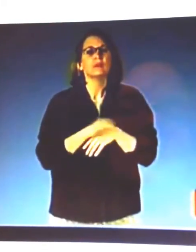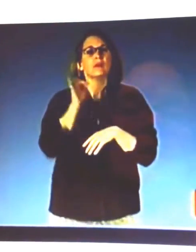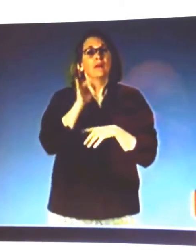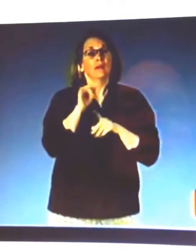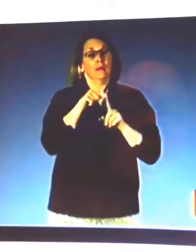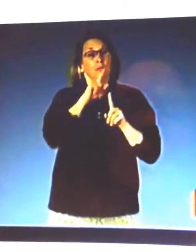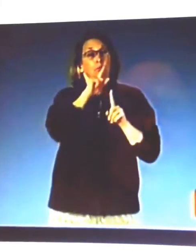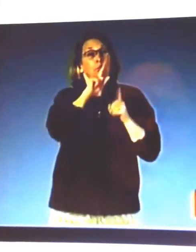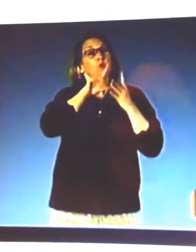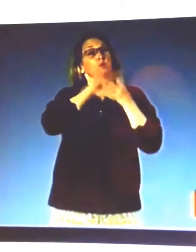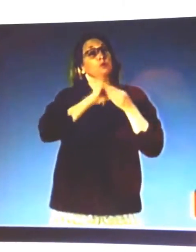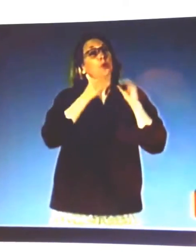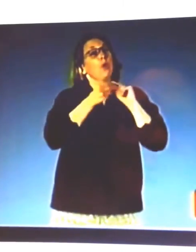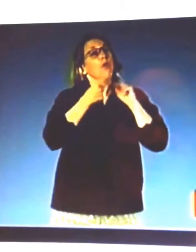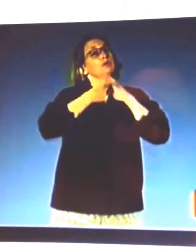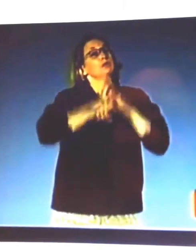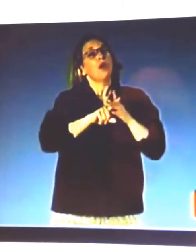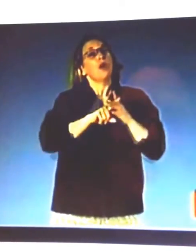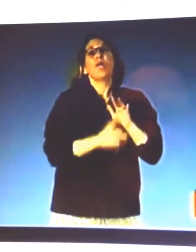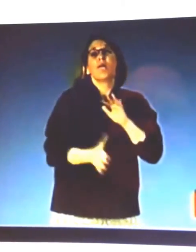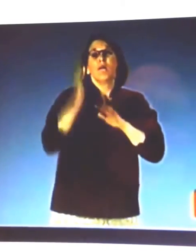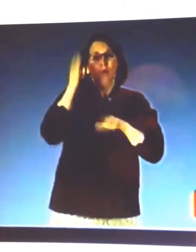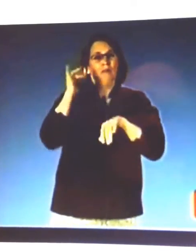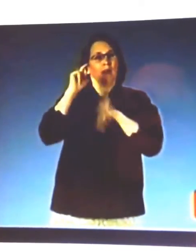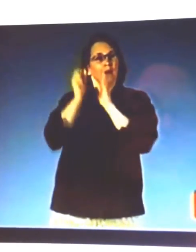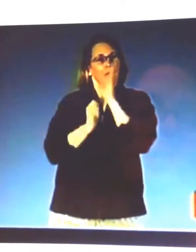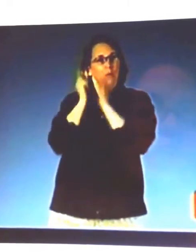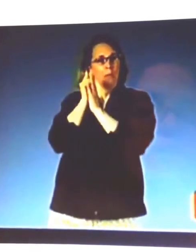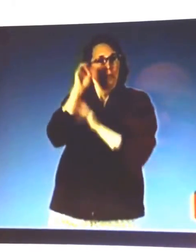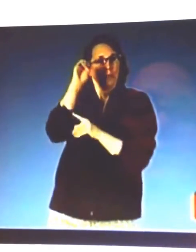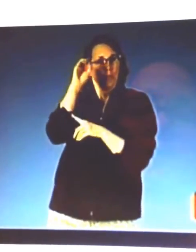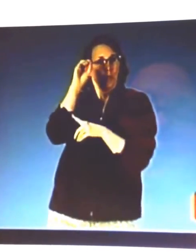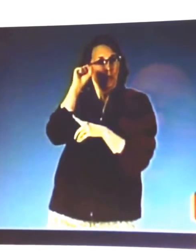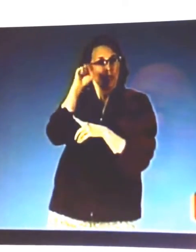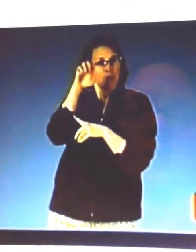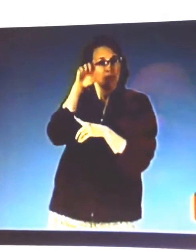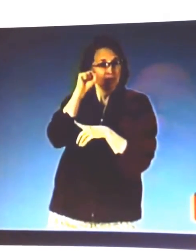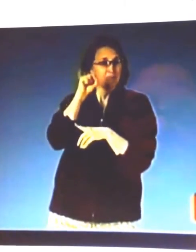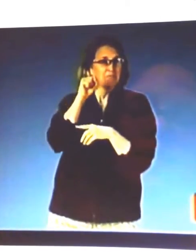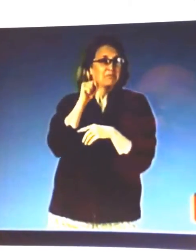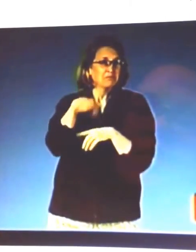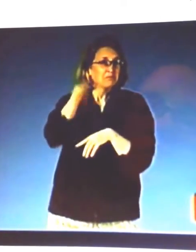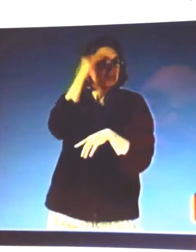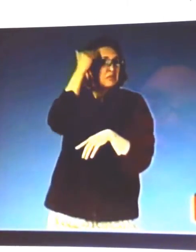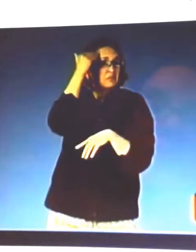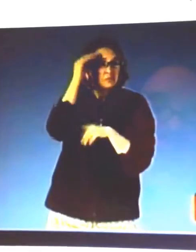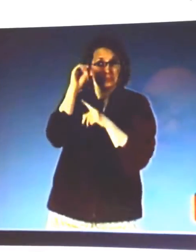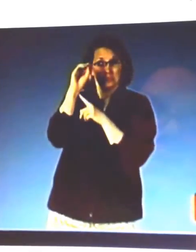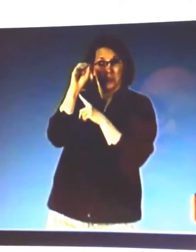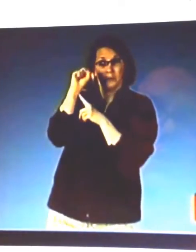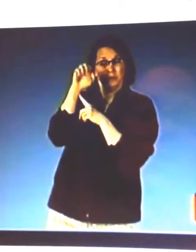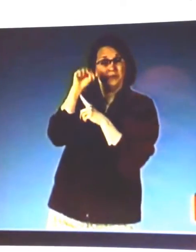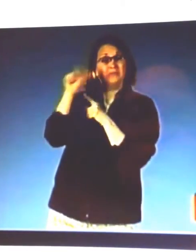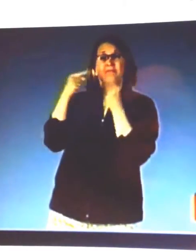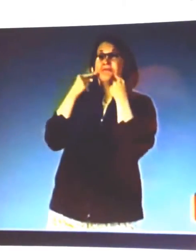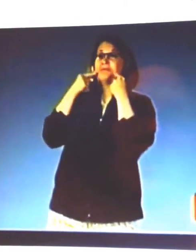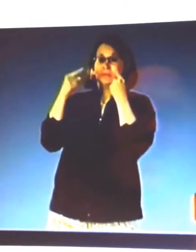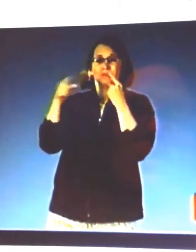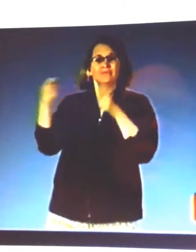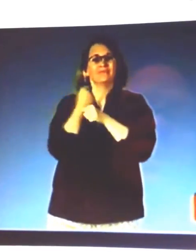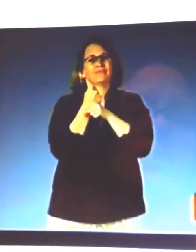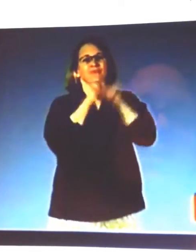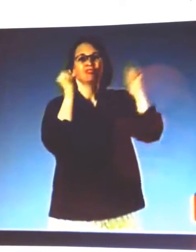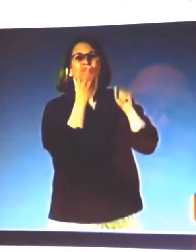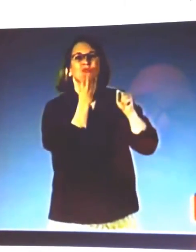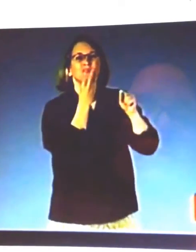is. I'm going to go into a lot of detail, but I'll give you the basics. The story of the Passover started a long time ago, in the time of Moses. I'm sure you know who he